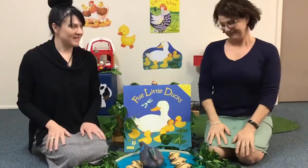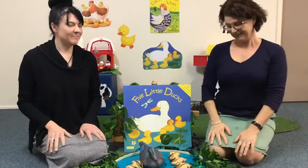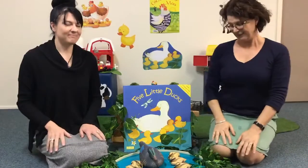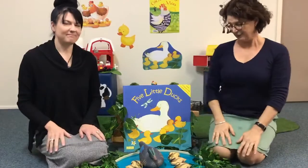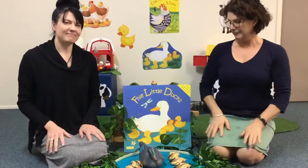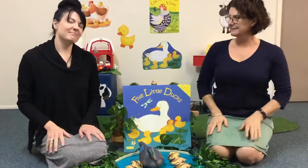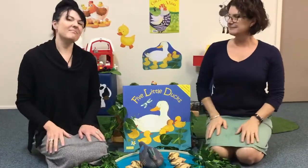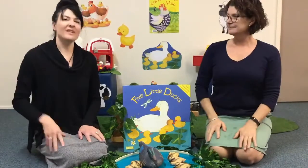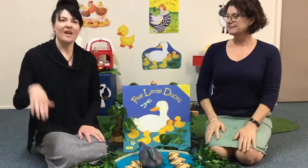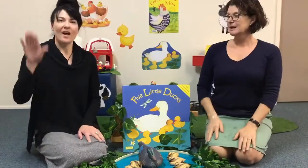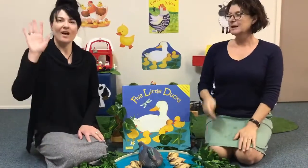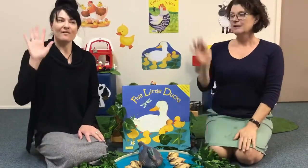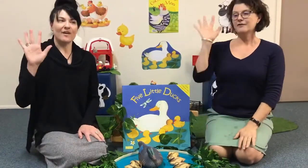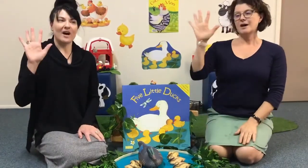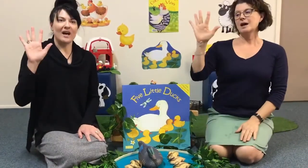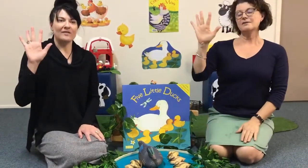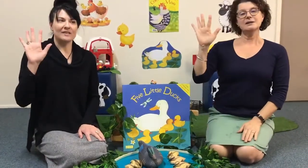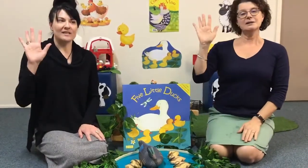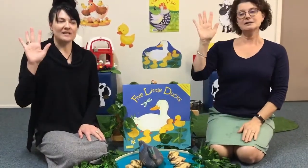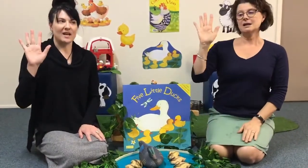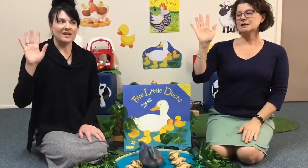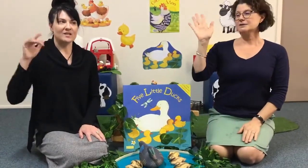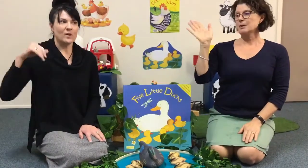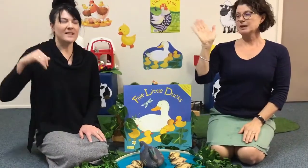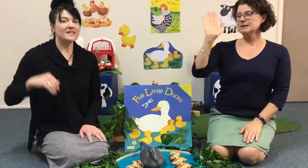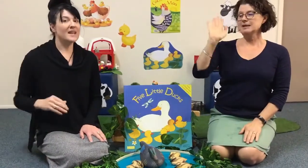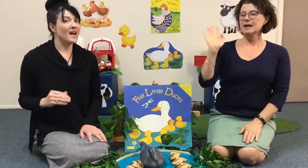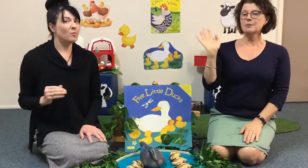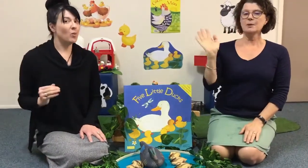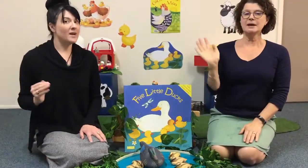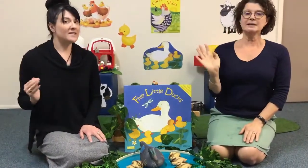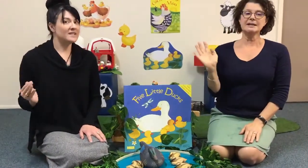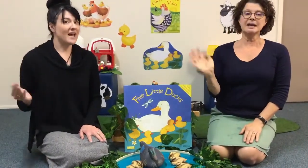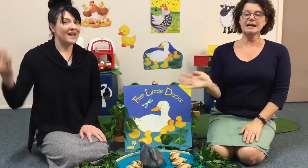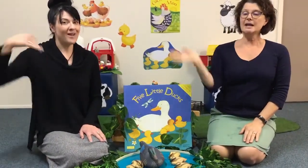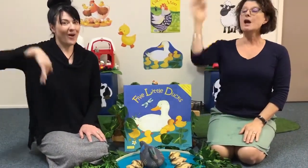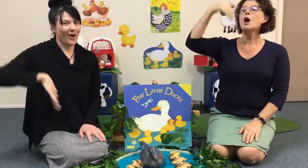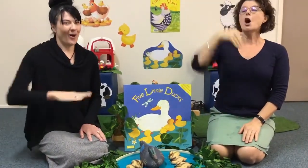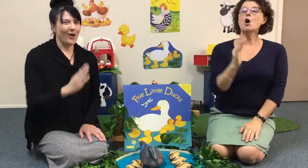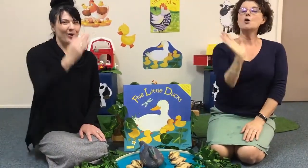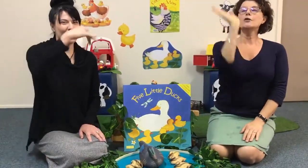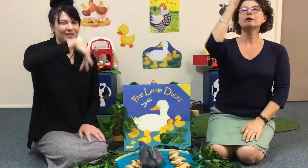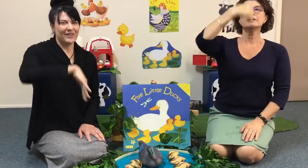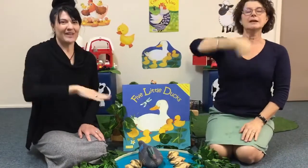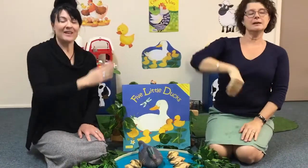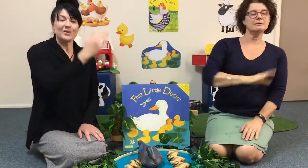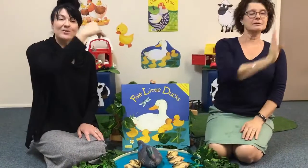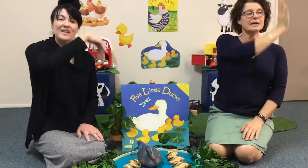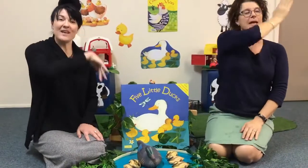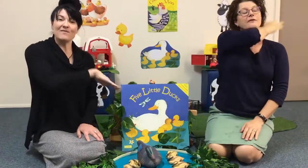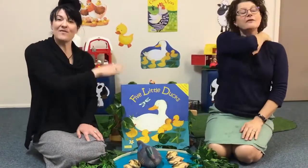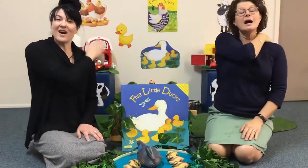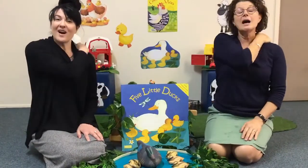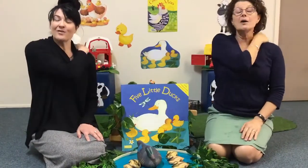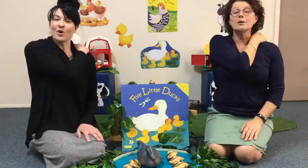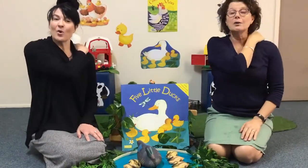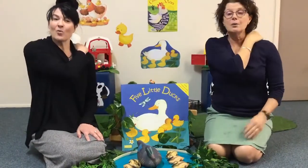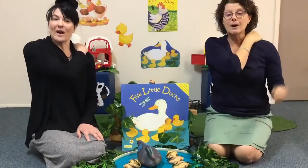it? Let's do it. Five Little Ducks went out one day Over the hills and far away